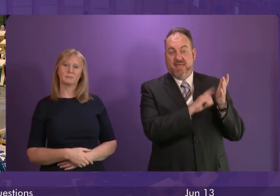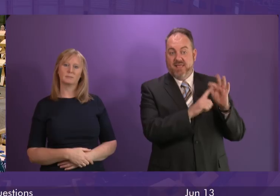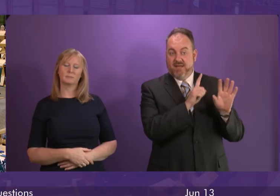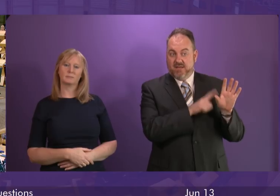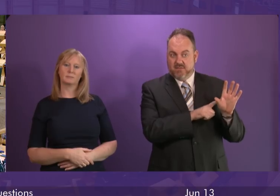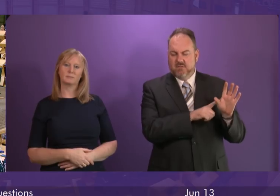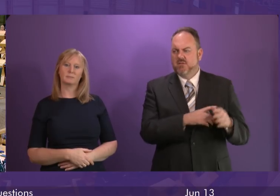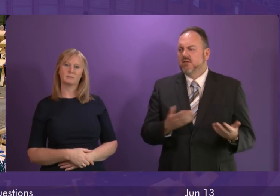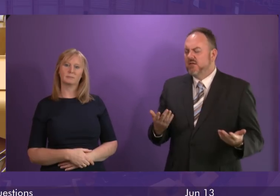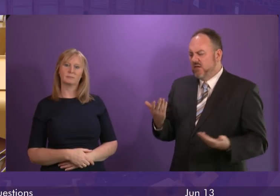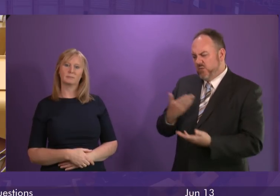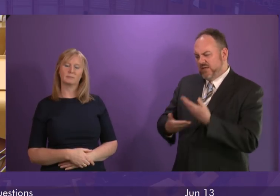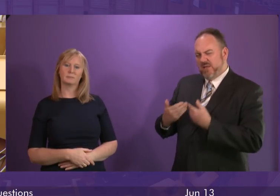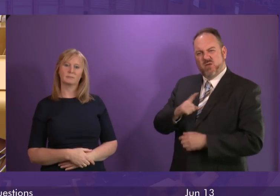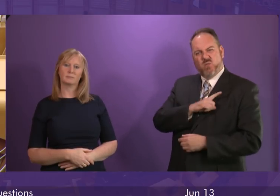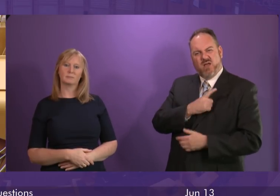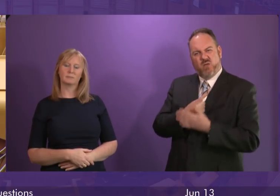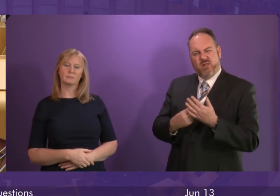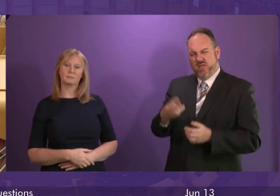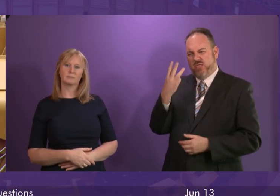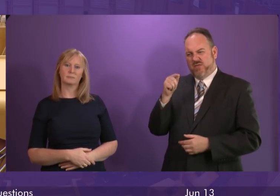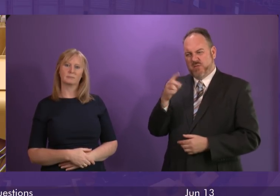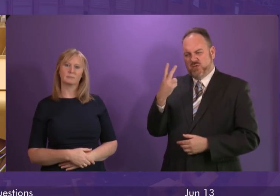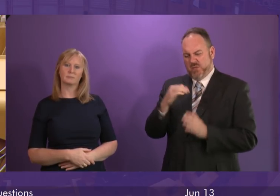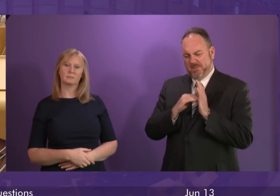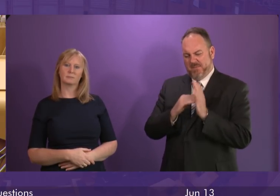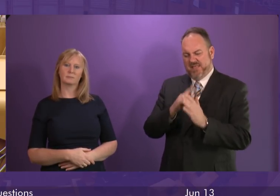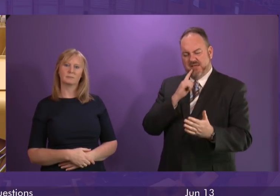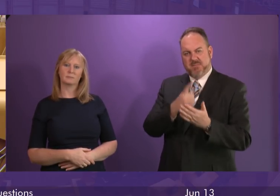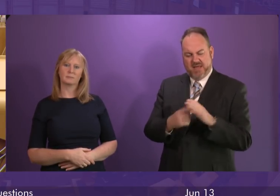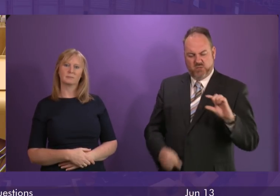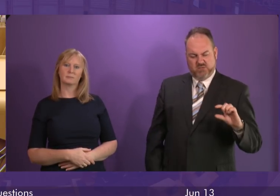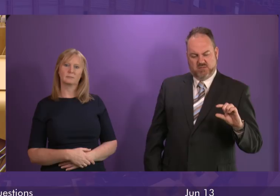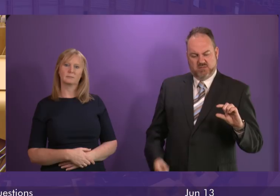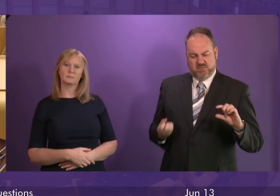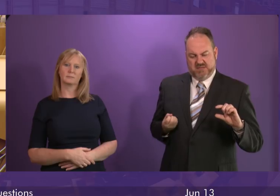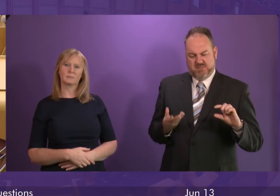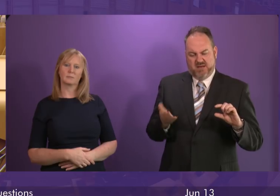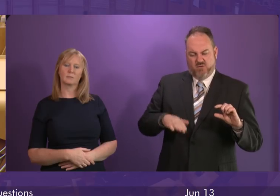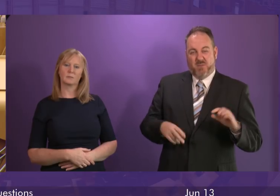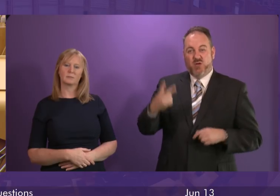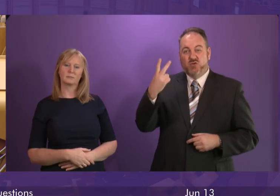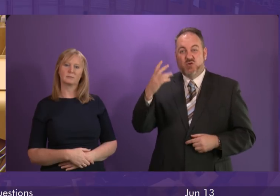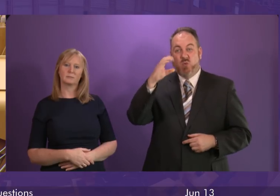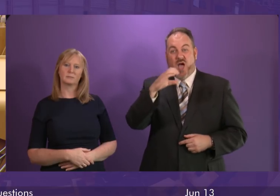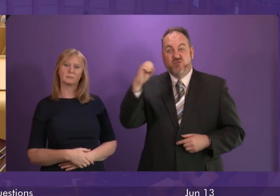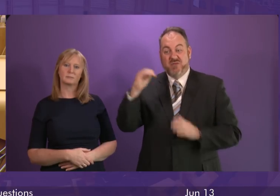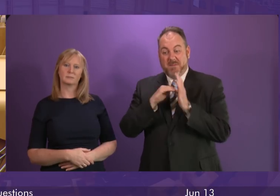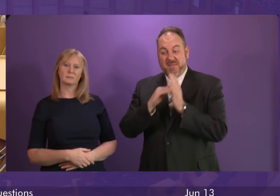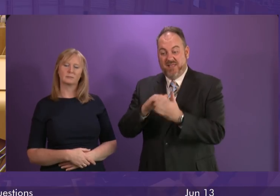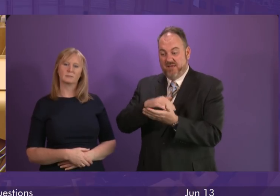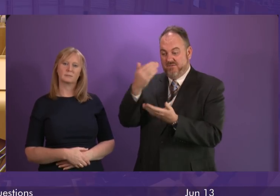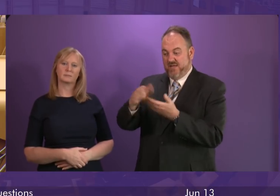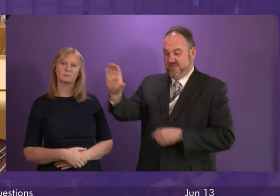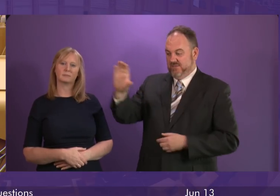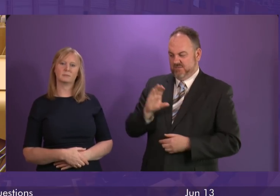For what reason only £3.2 million out of a £200 million Scottish European co-investment programme